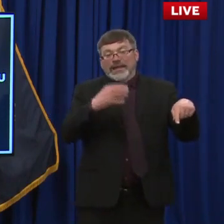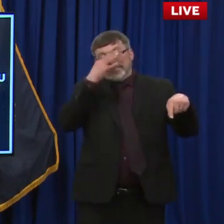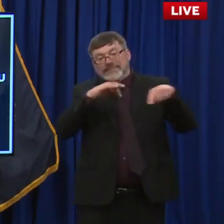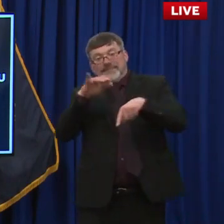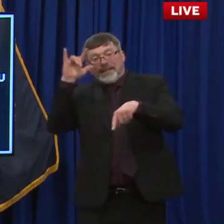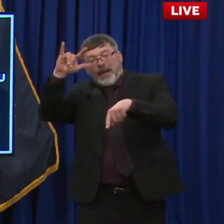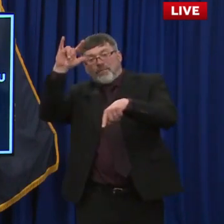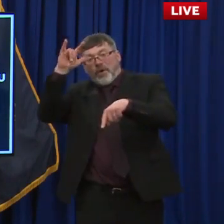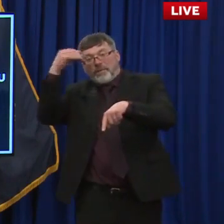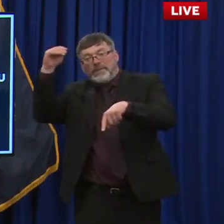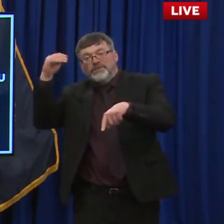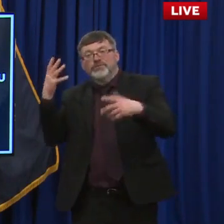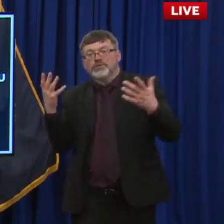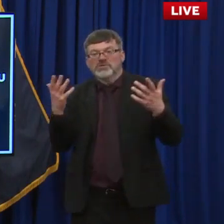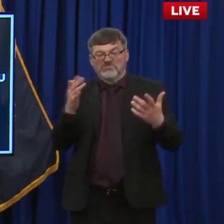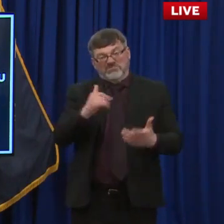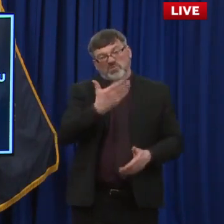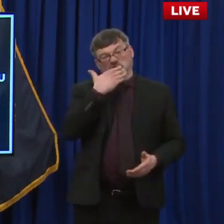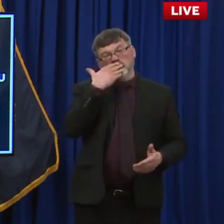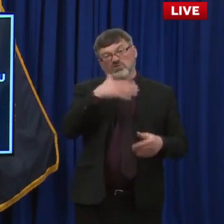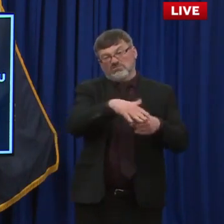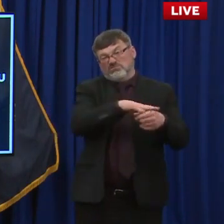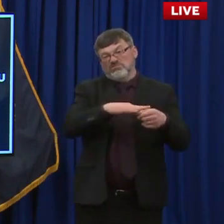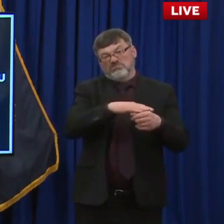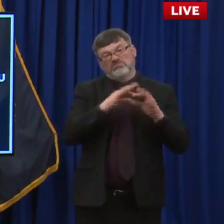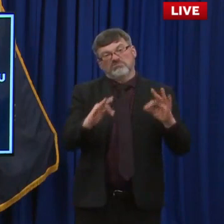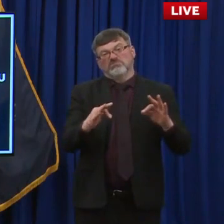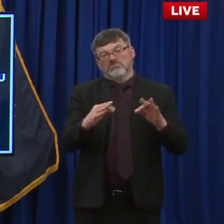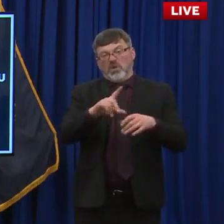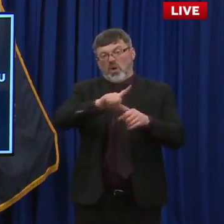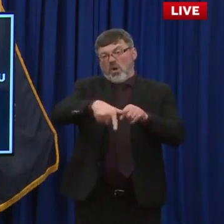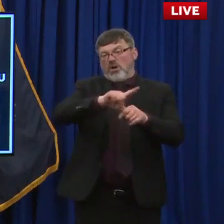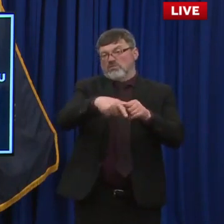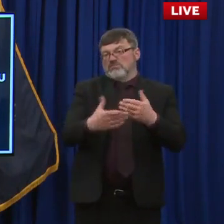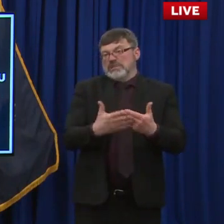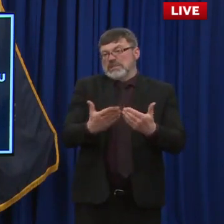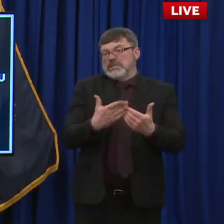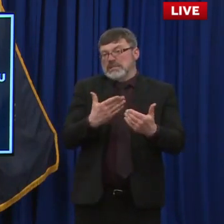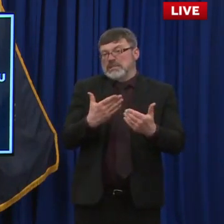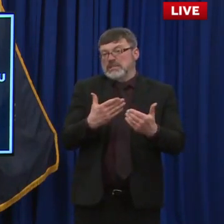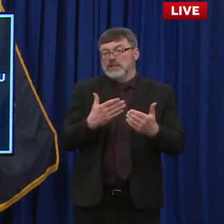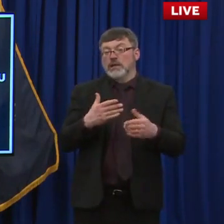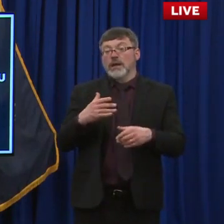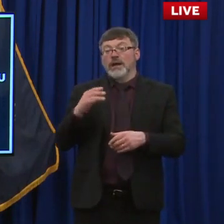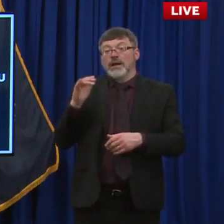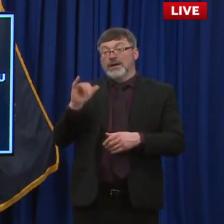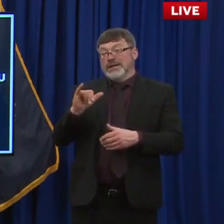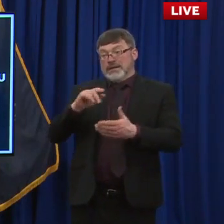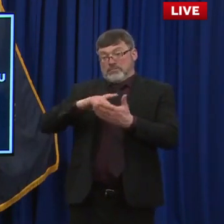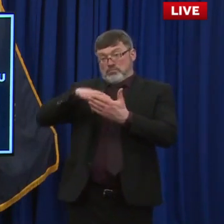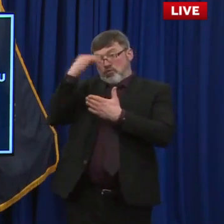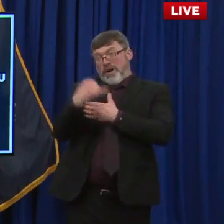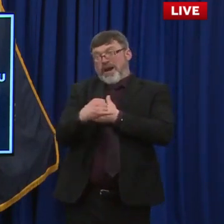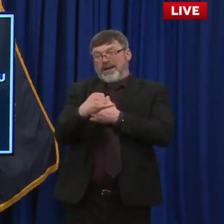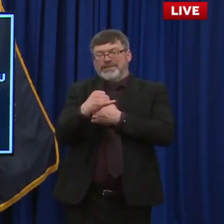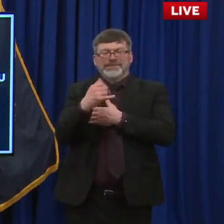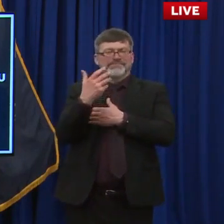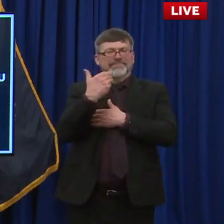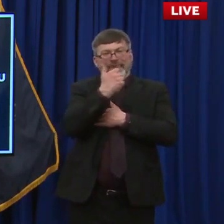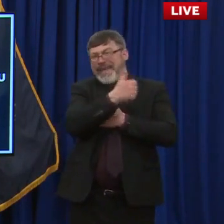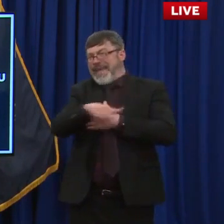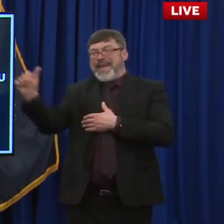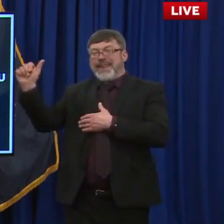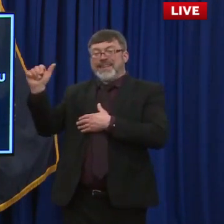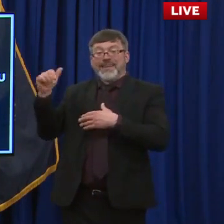huge opportunities. So I understand with these projects, you always get a small cohort of individuals in the abutters and it's